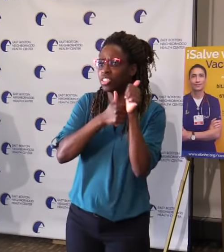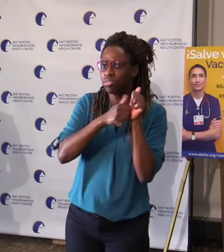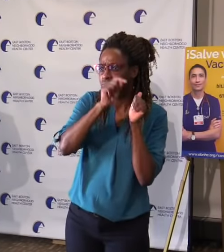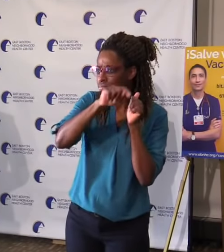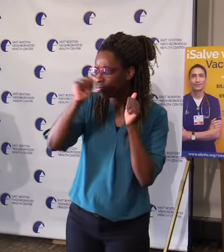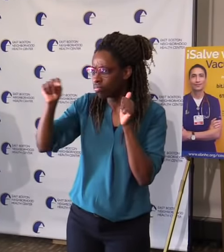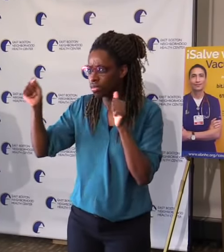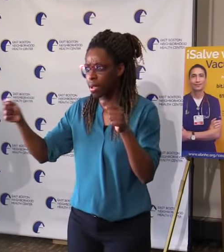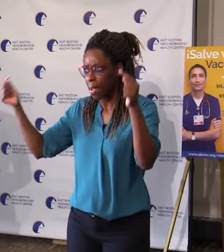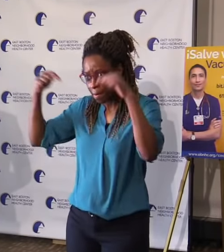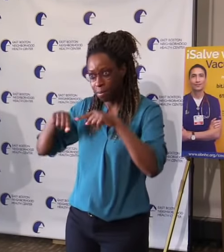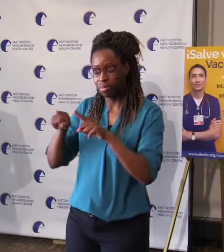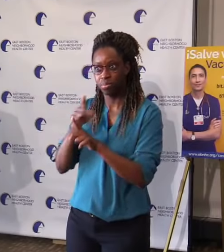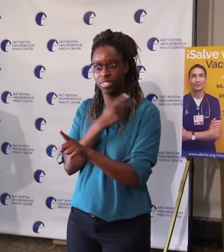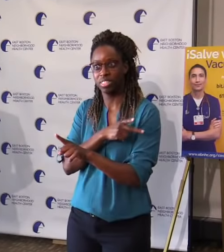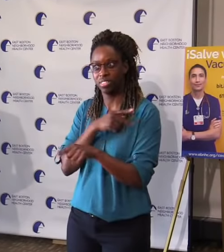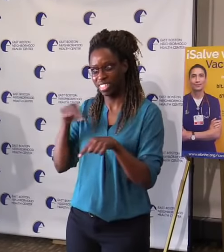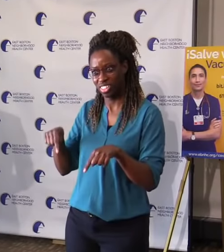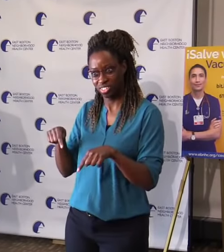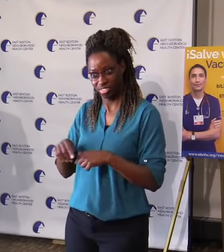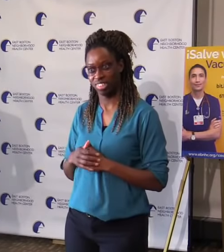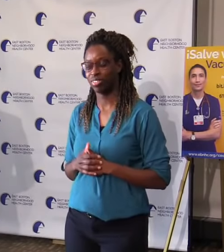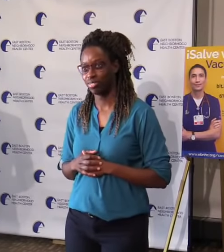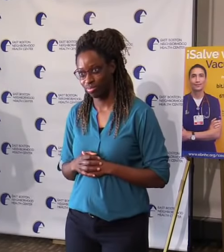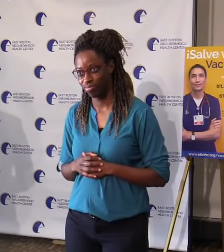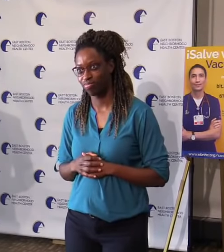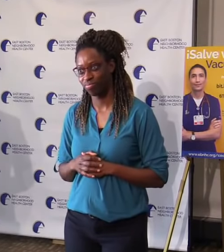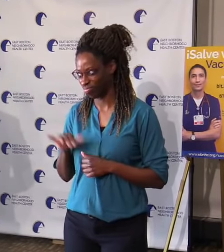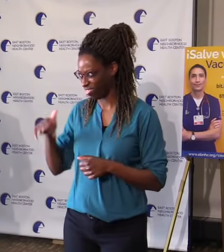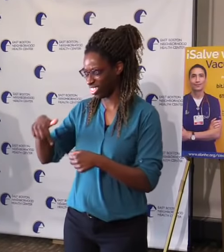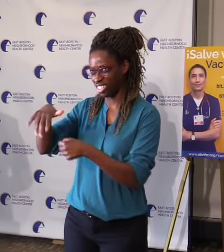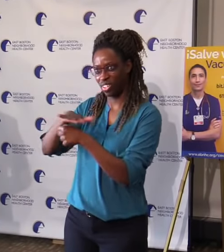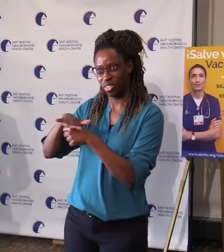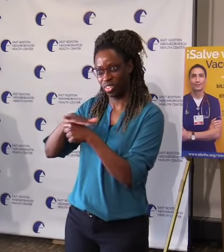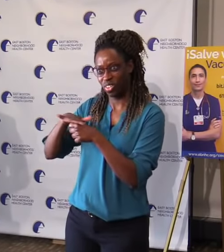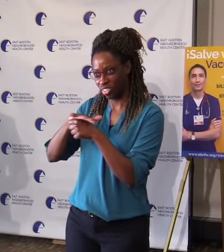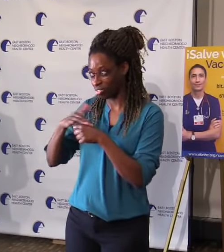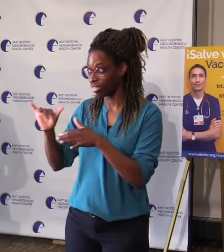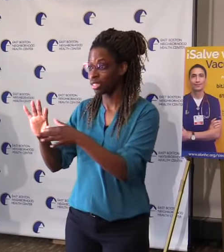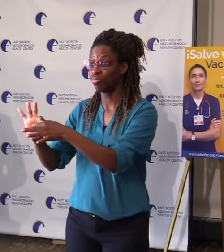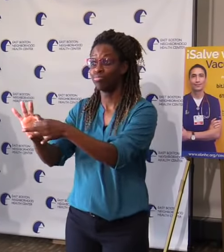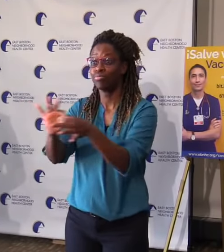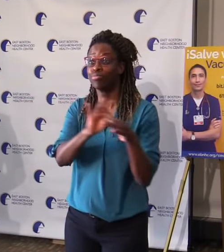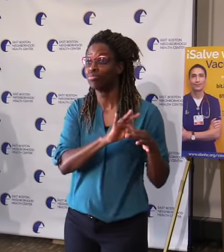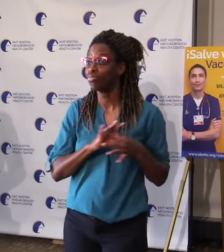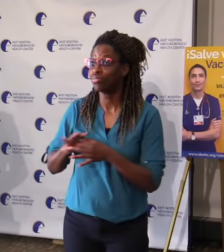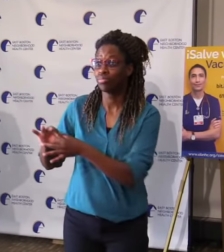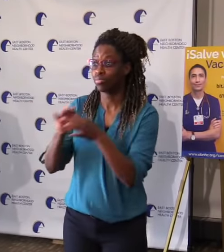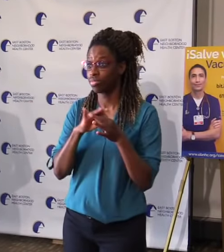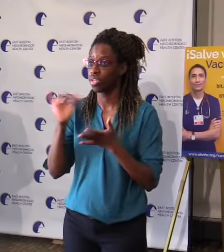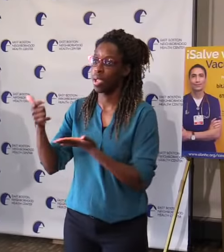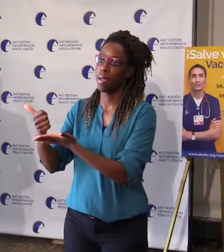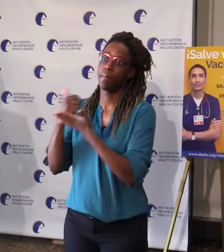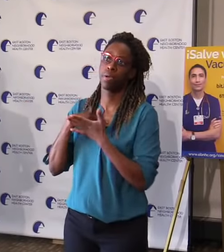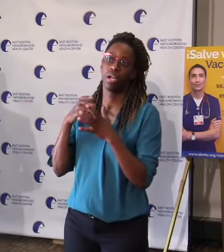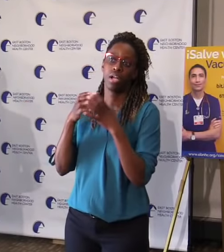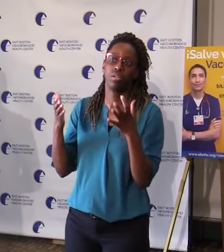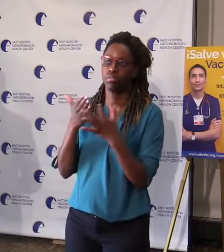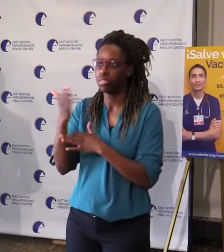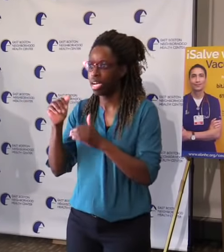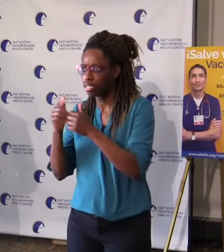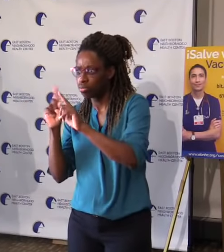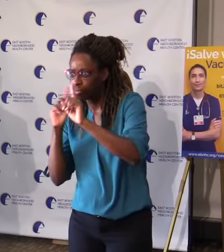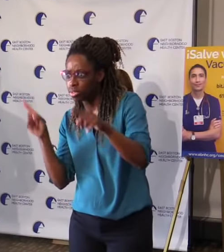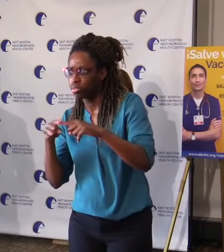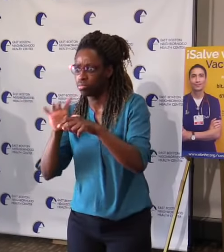This local approach has been central to our COVID-19 response. For me and